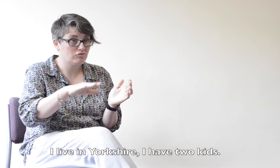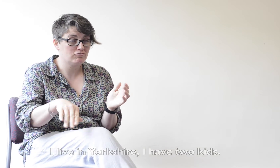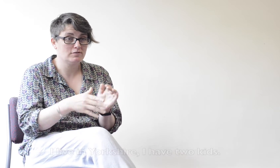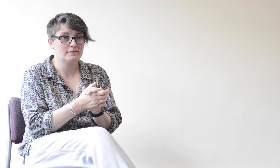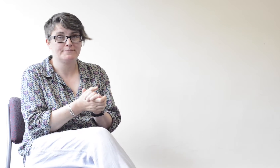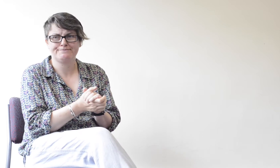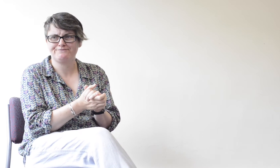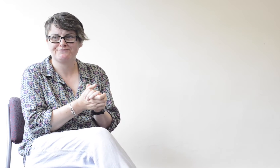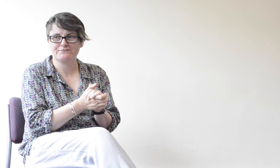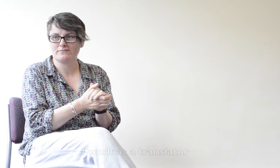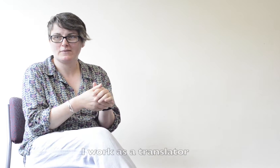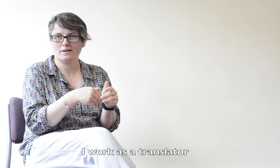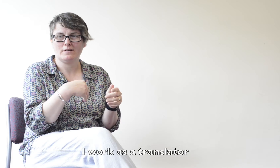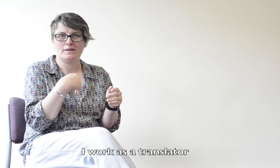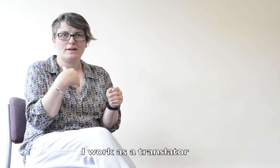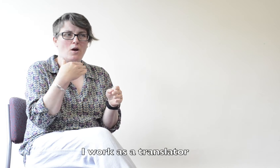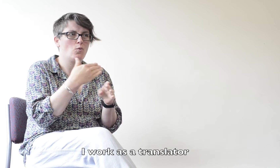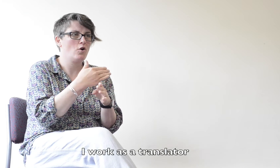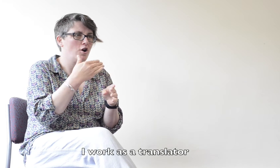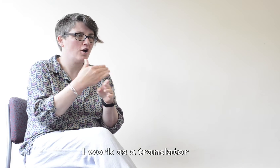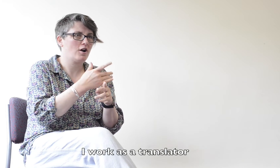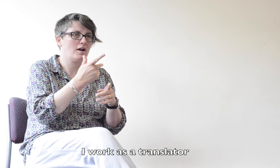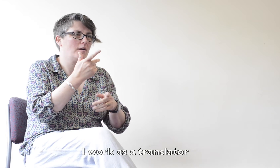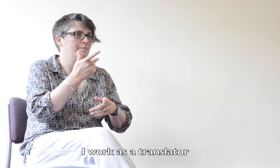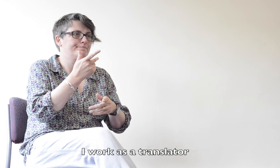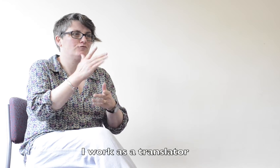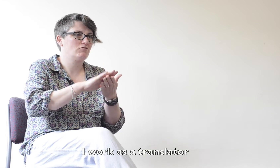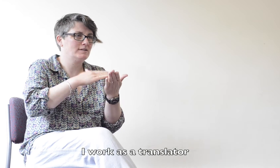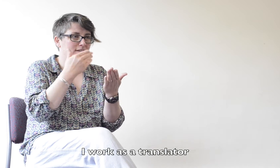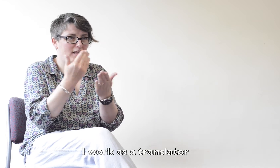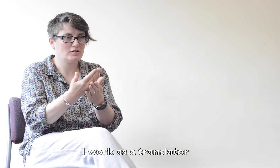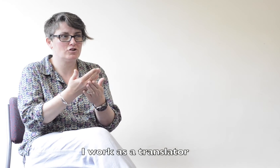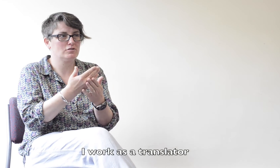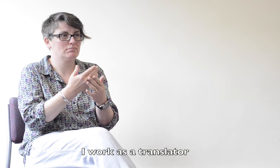kids, I work as a translator,